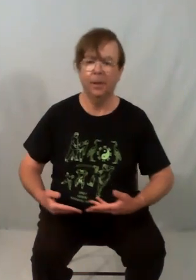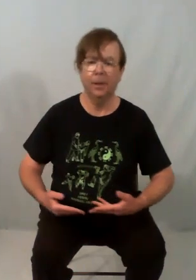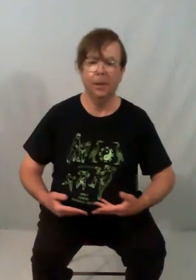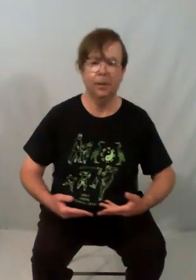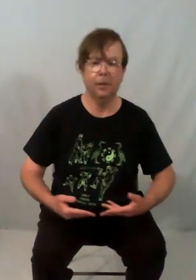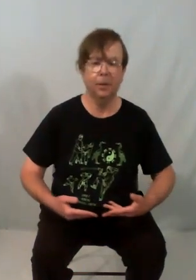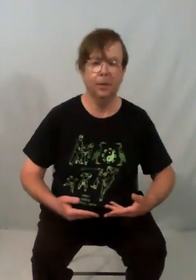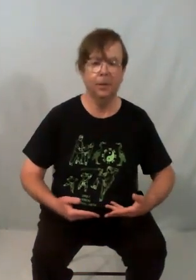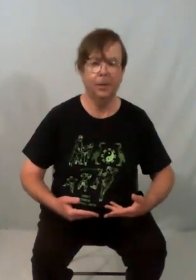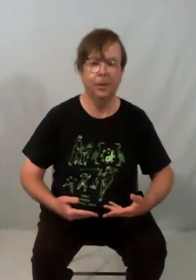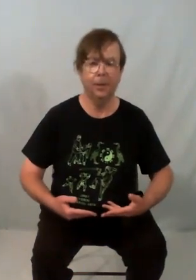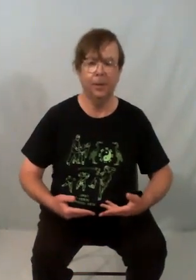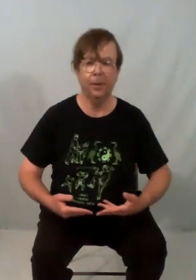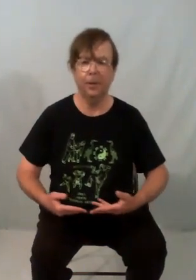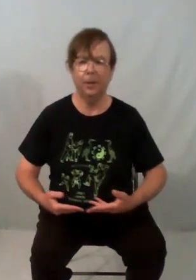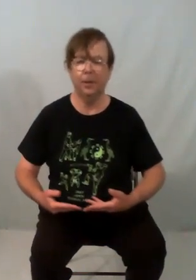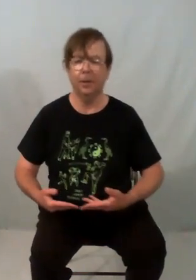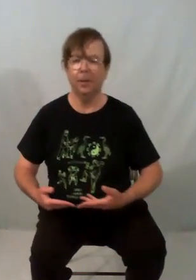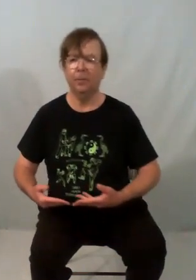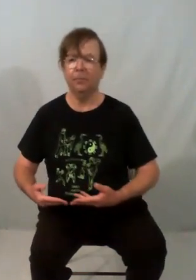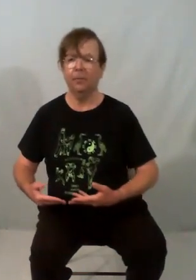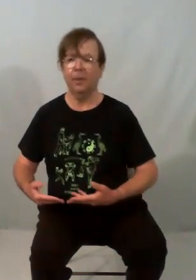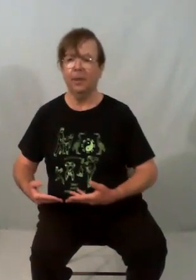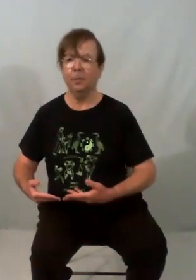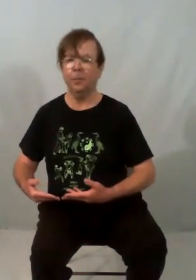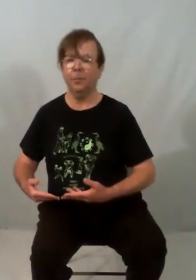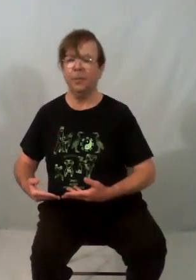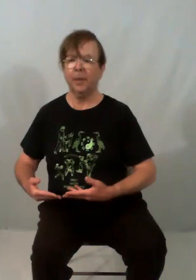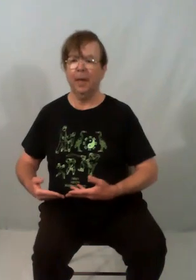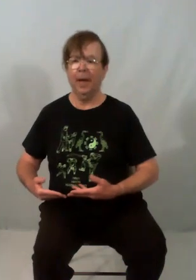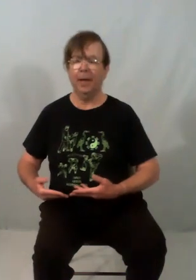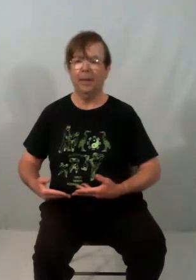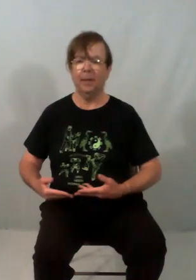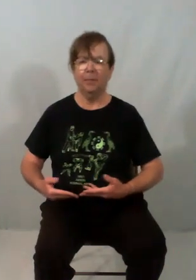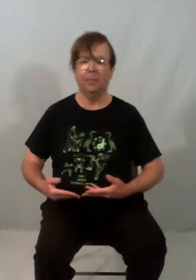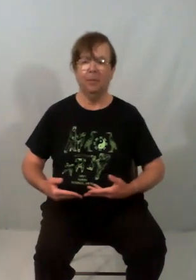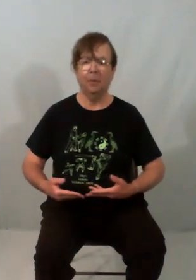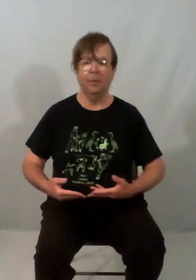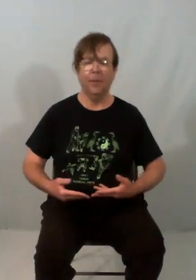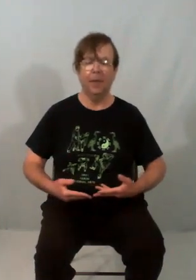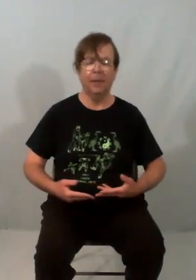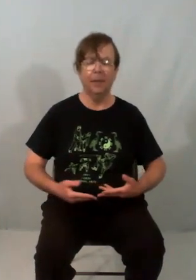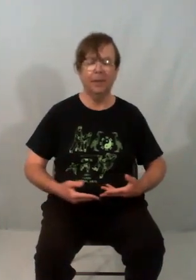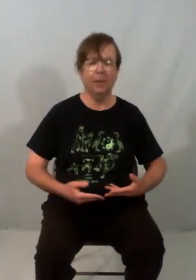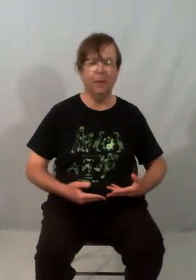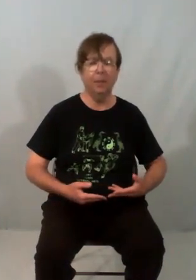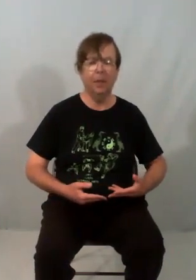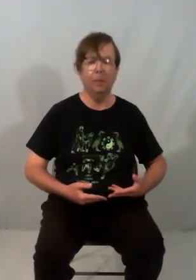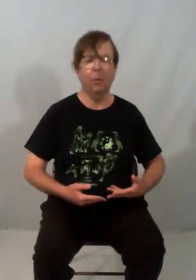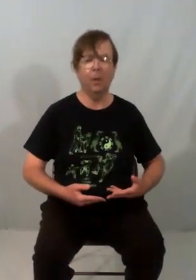two, three, three, and four. And this time, one.